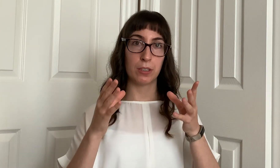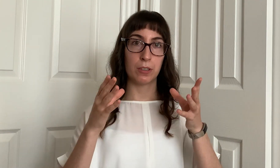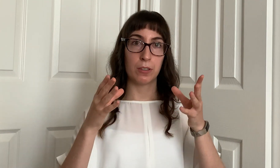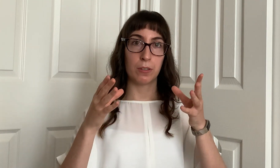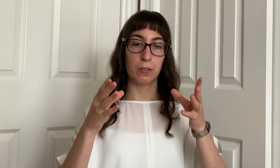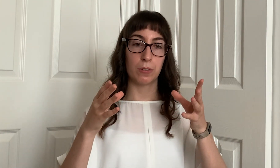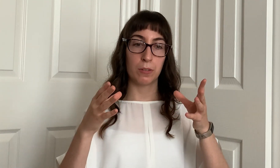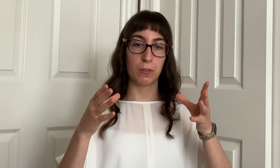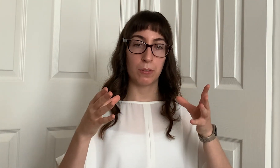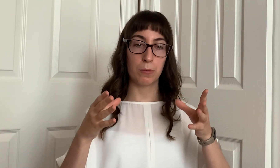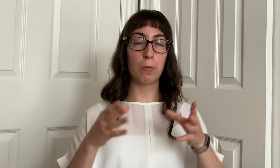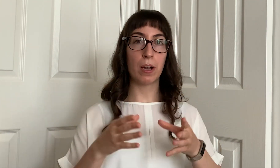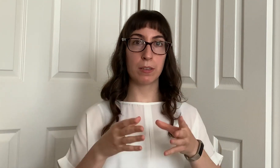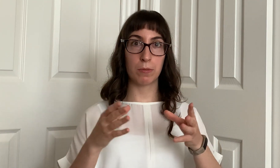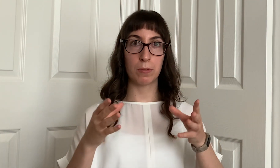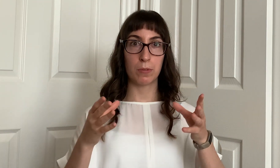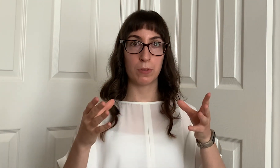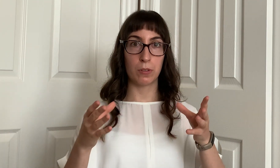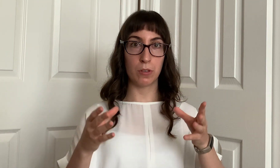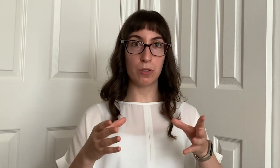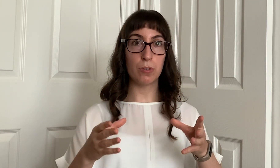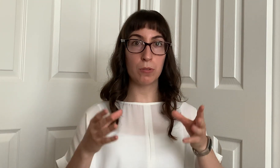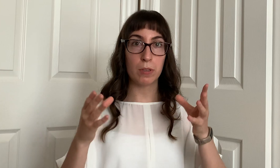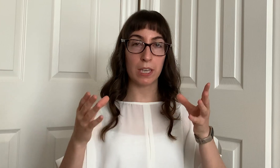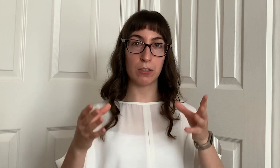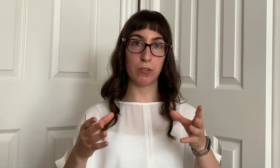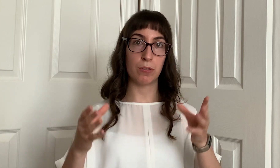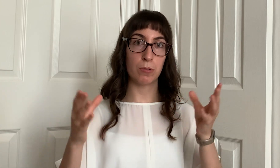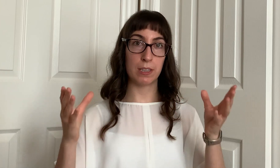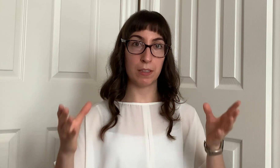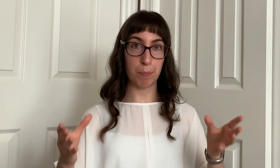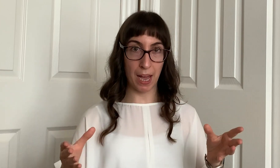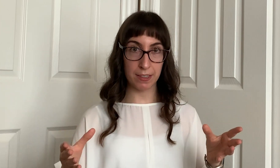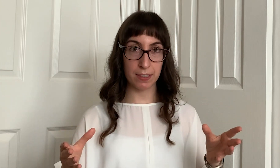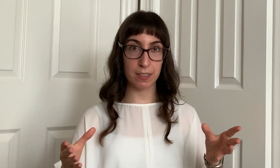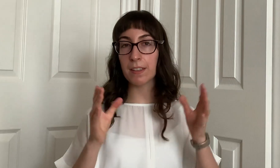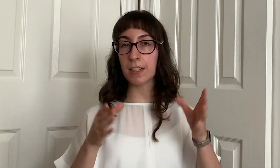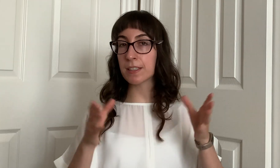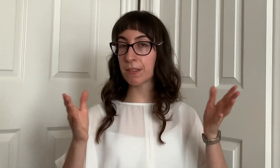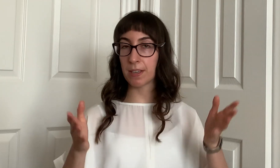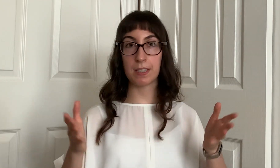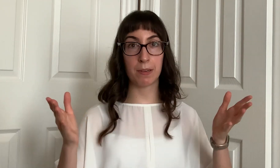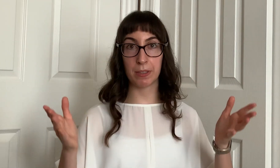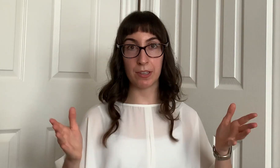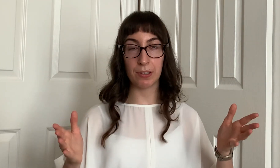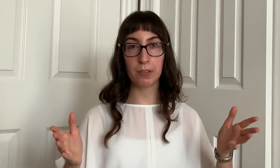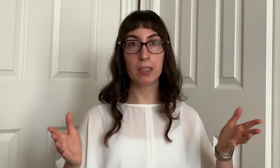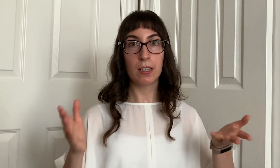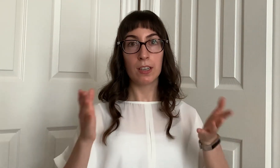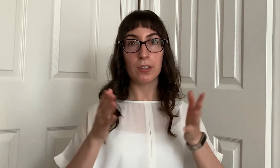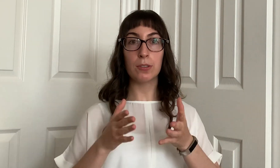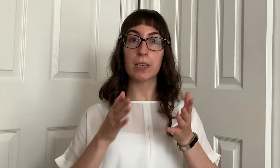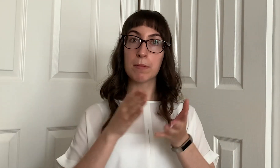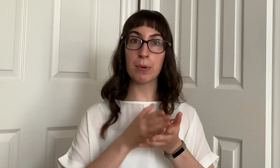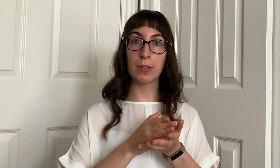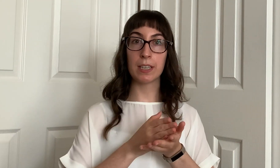what you can do the best and the things that resonate with you you can put